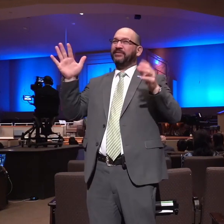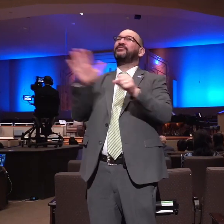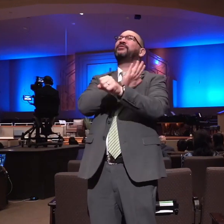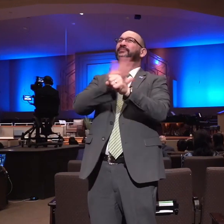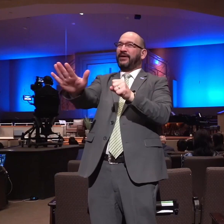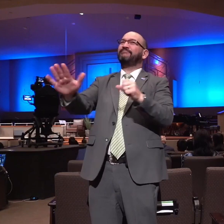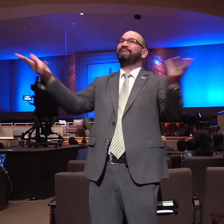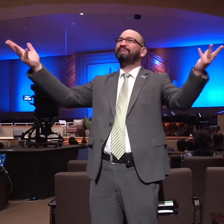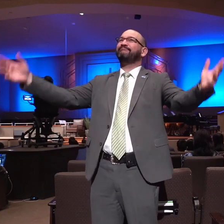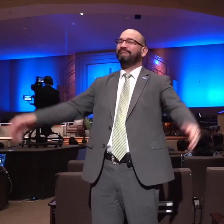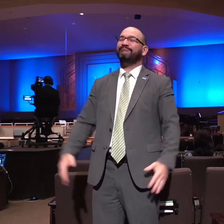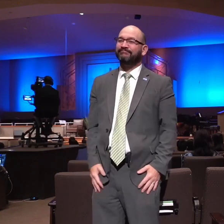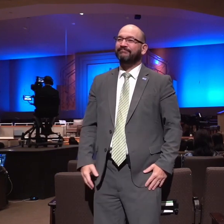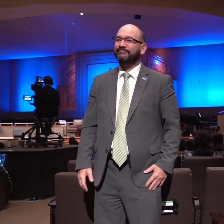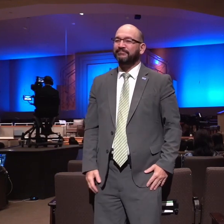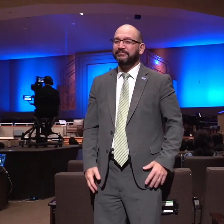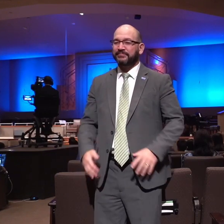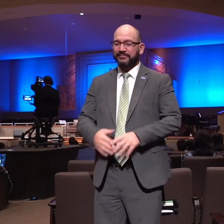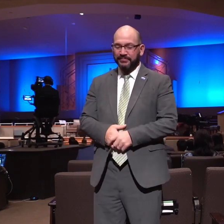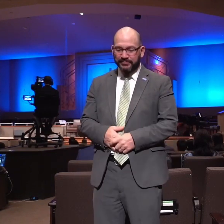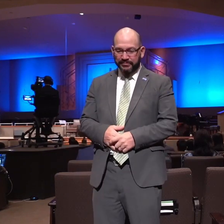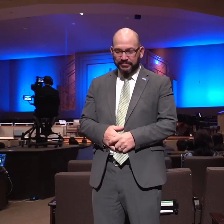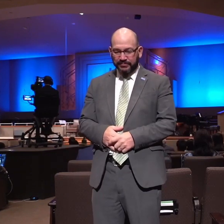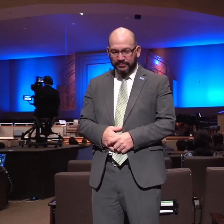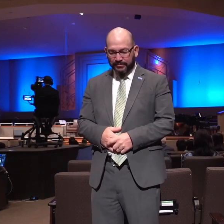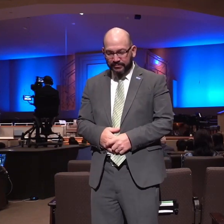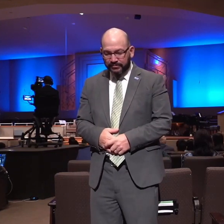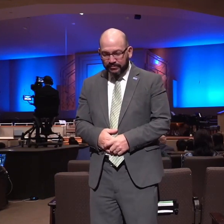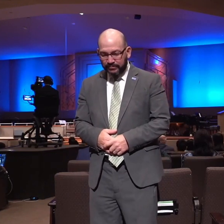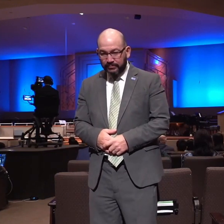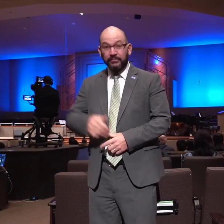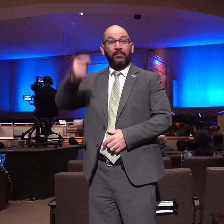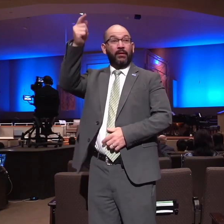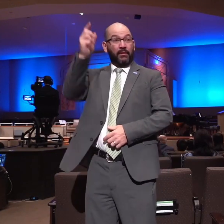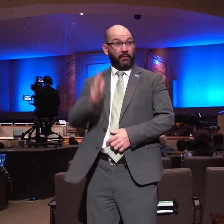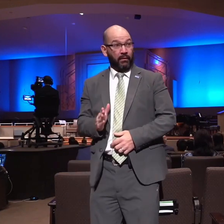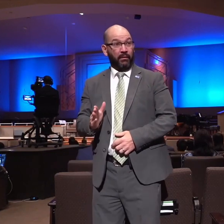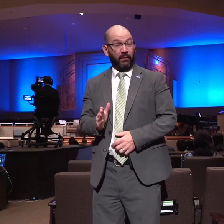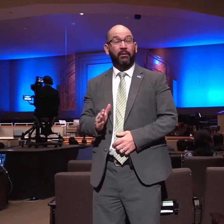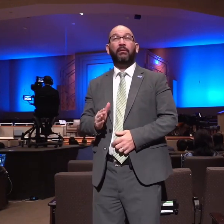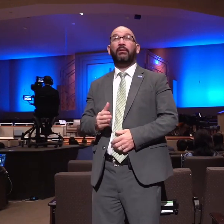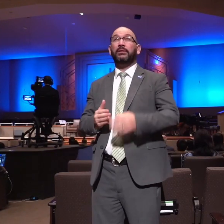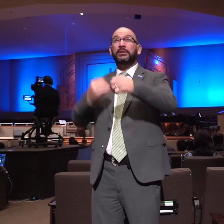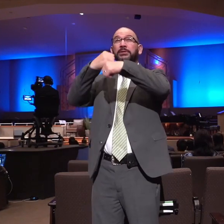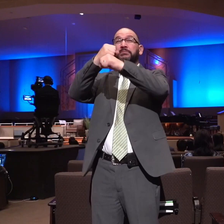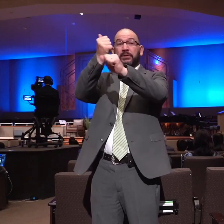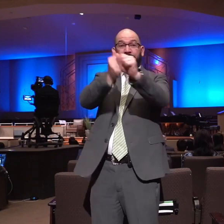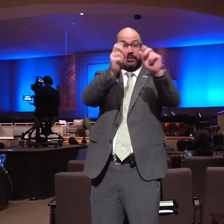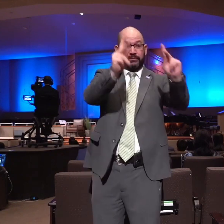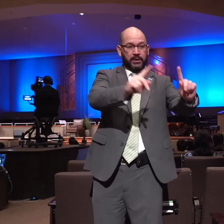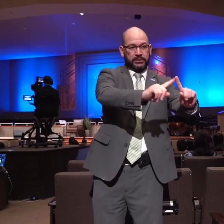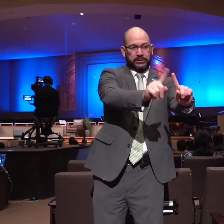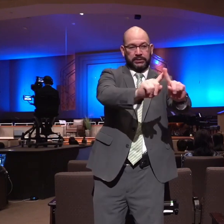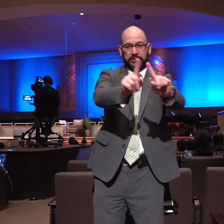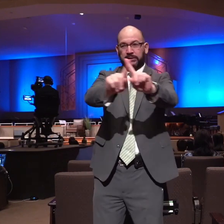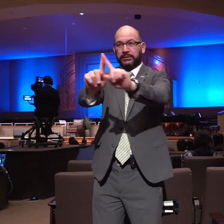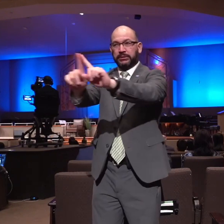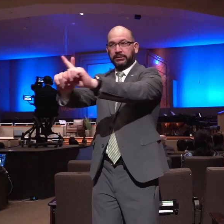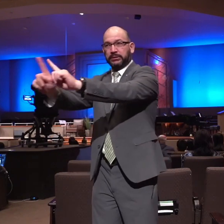had designed his life to complete so God creates each of us in his own